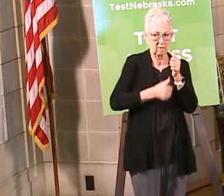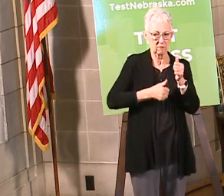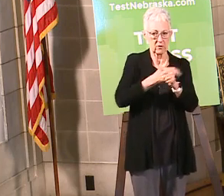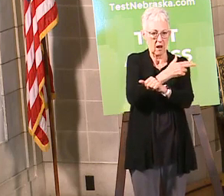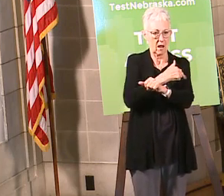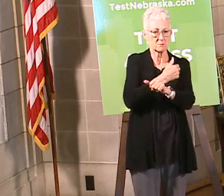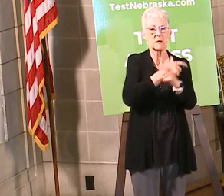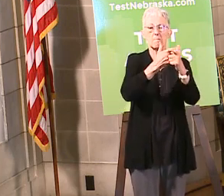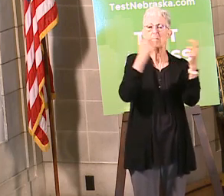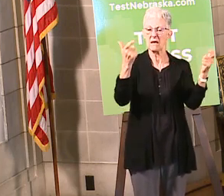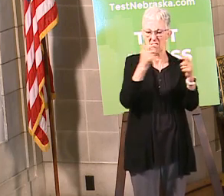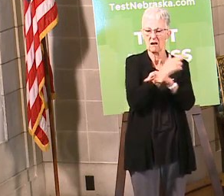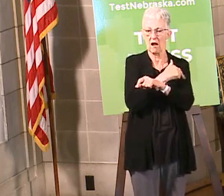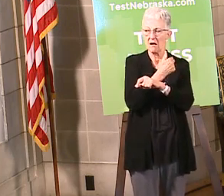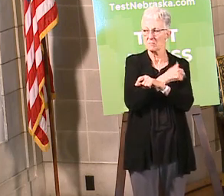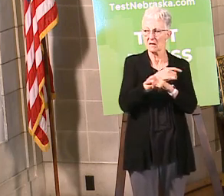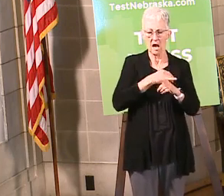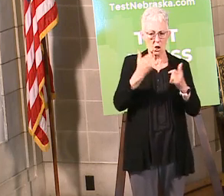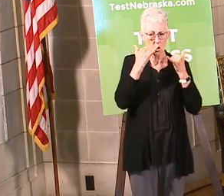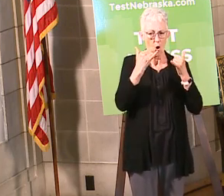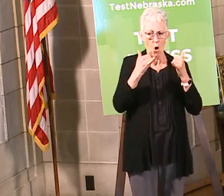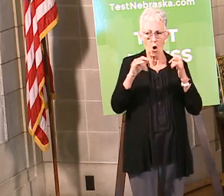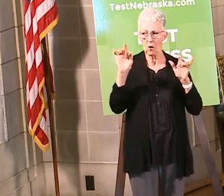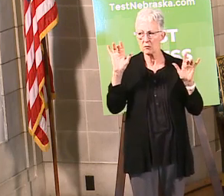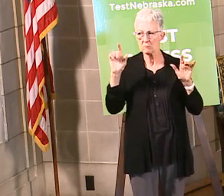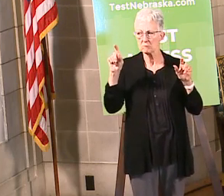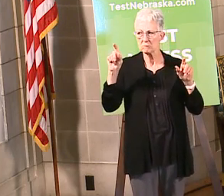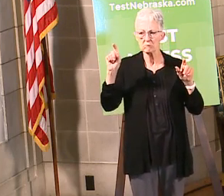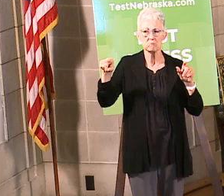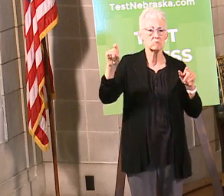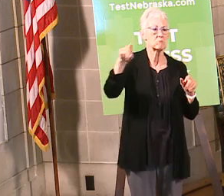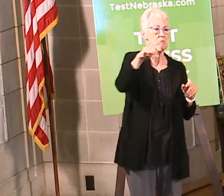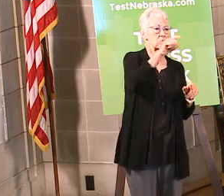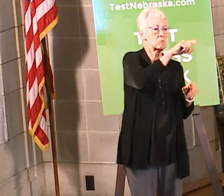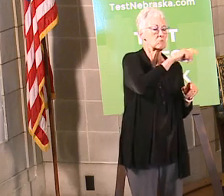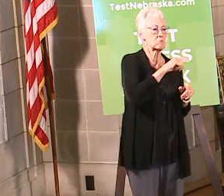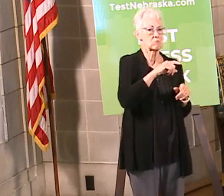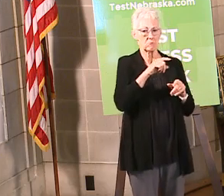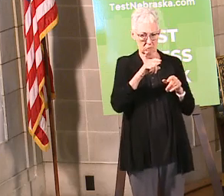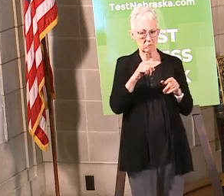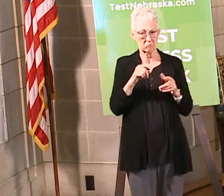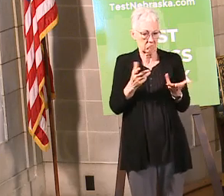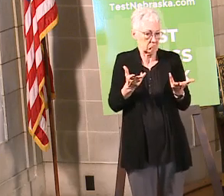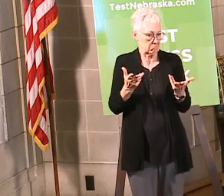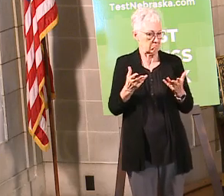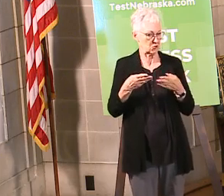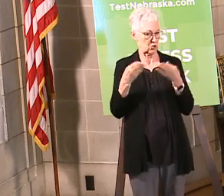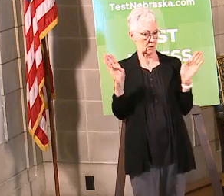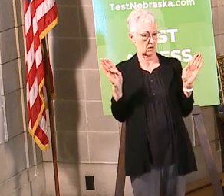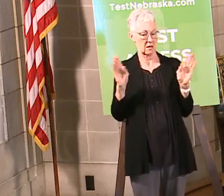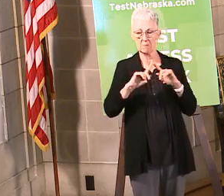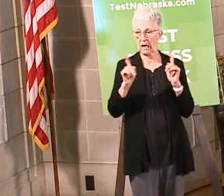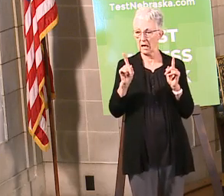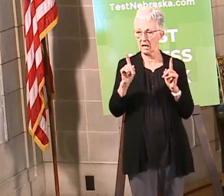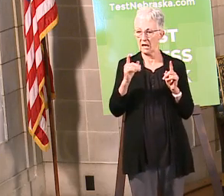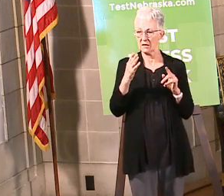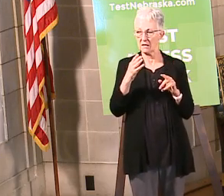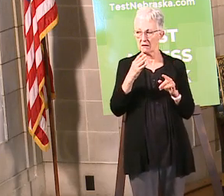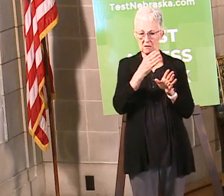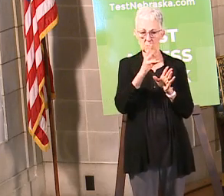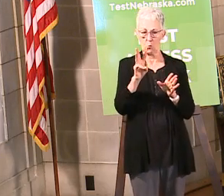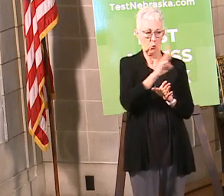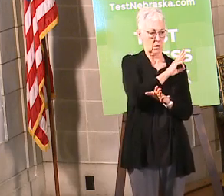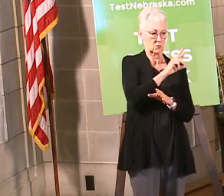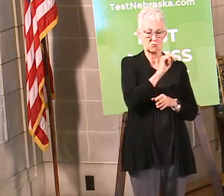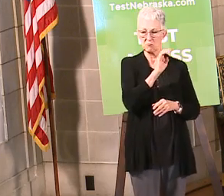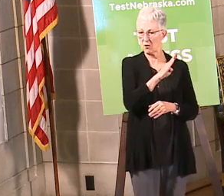throughout the state. If anything, the rural part of the state or the non-eastern part of the state is very, very stable at this time. We used